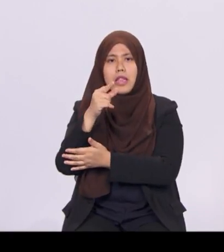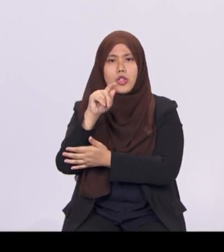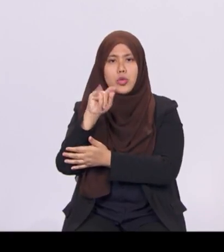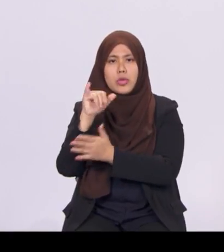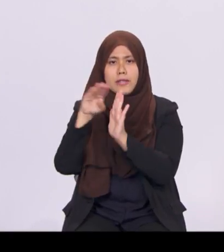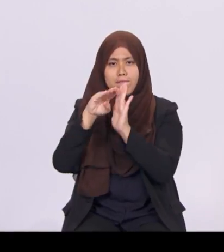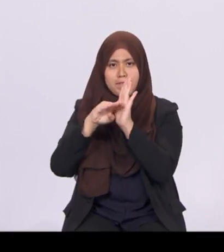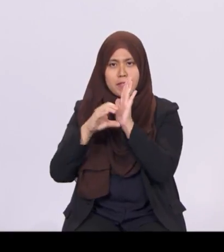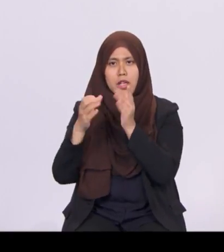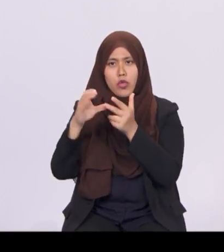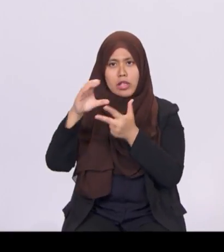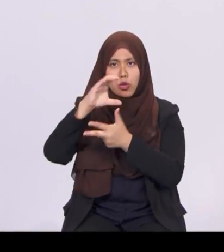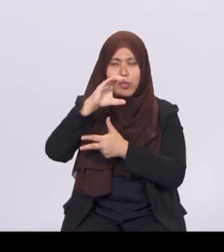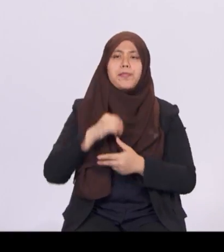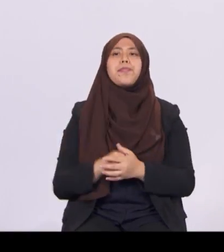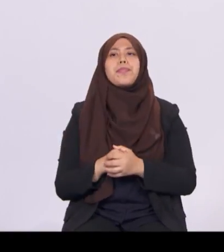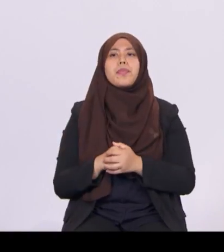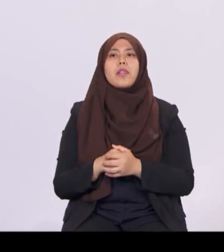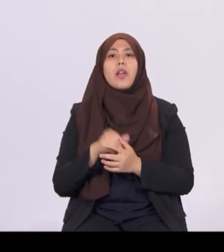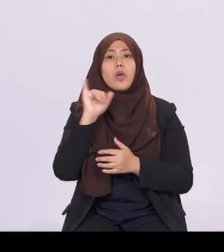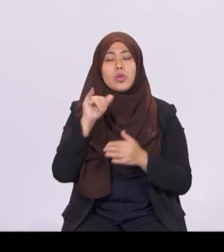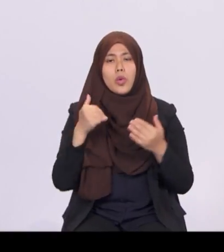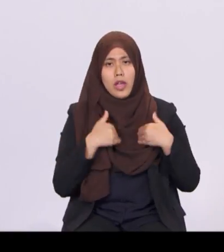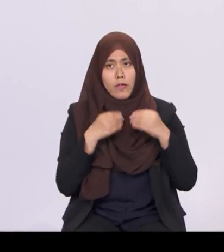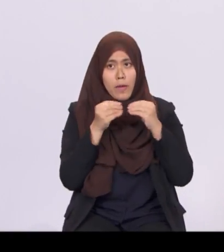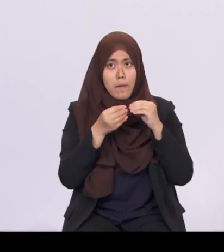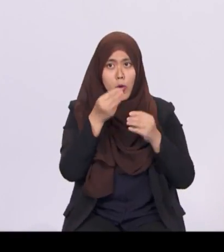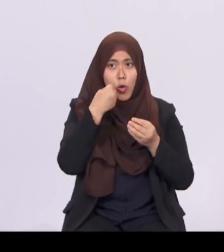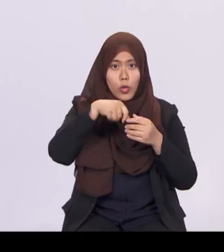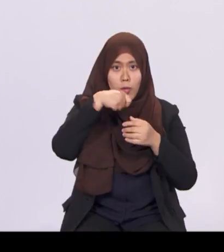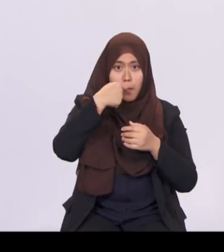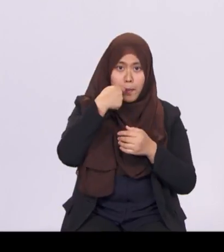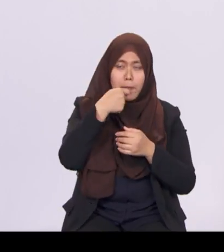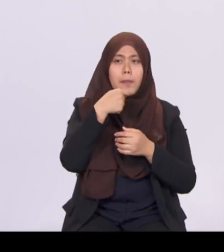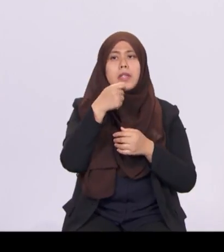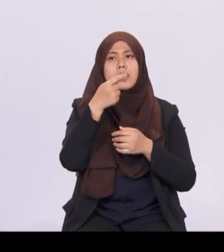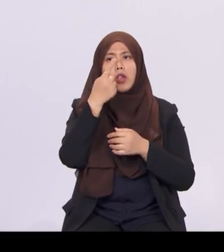We will also cover more meals for secondary school students under the school meals program.